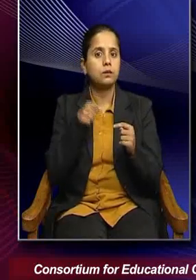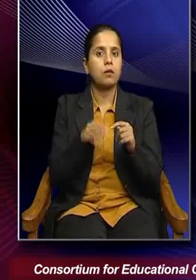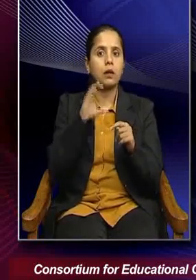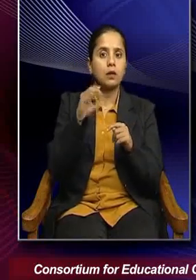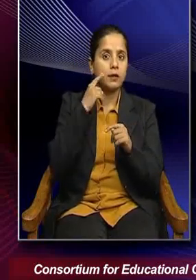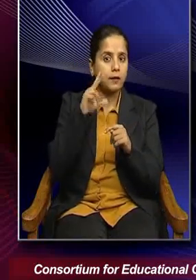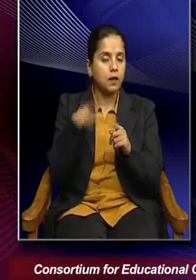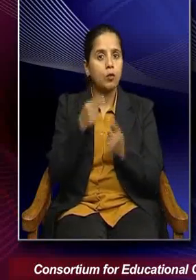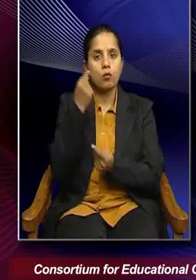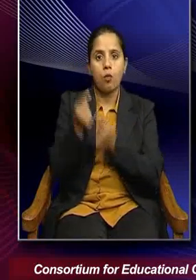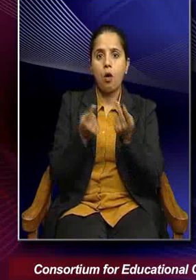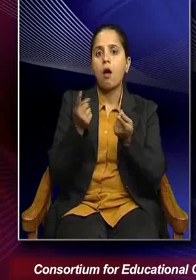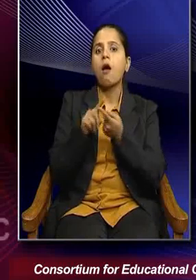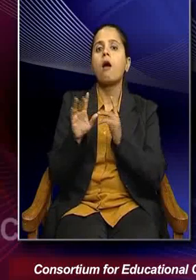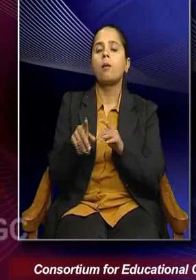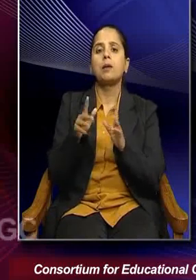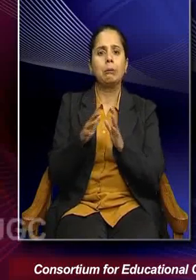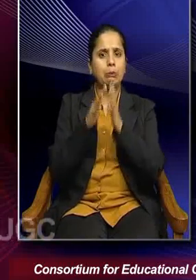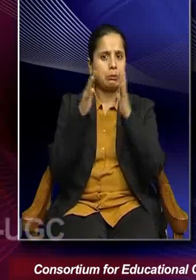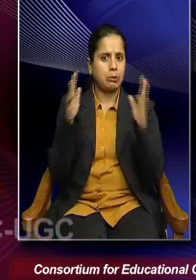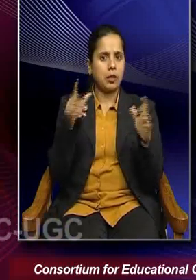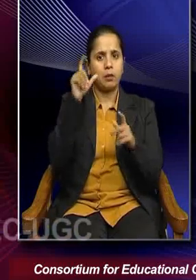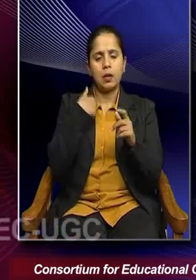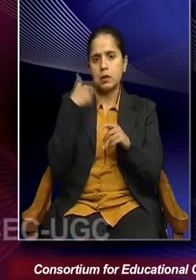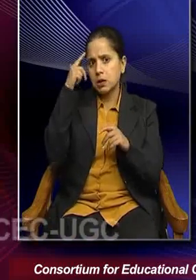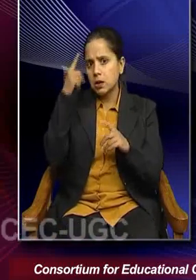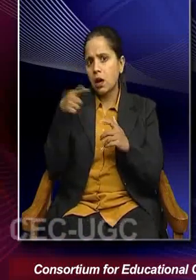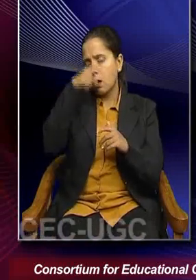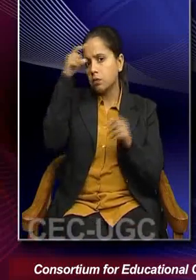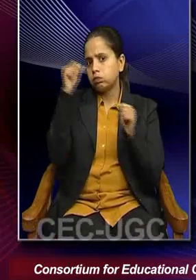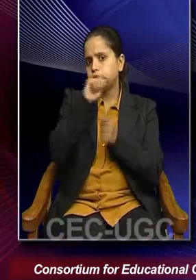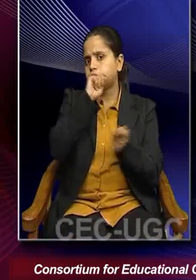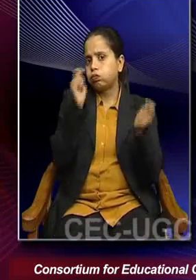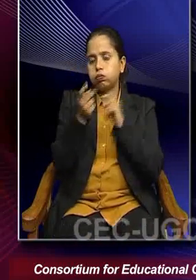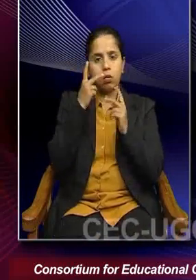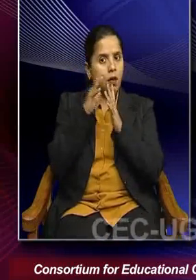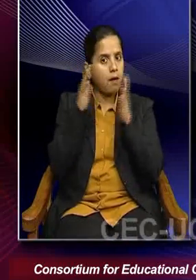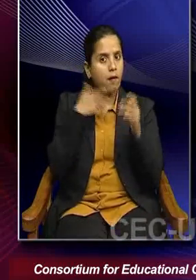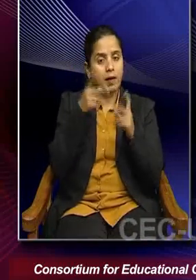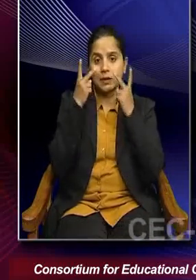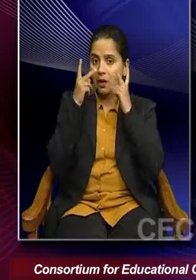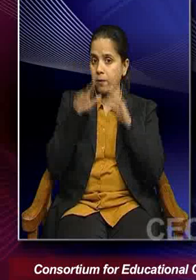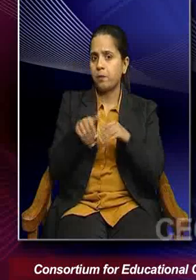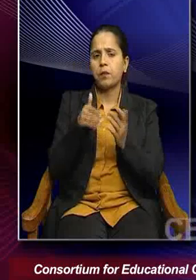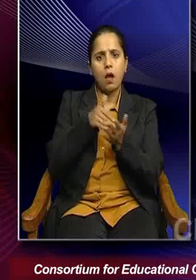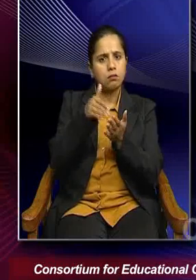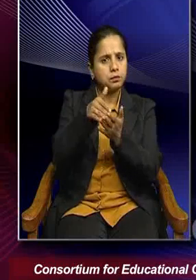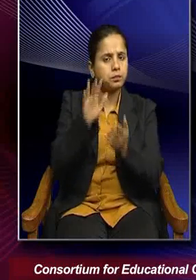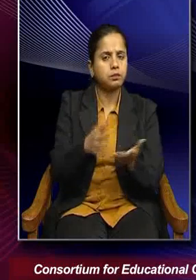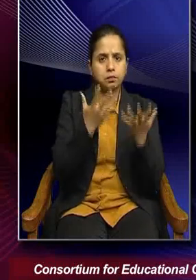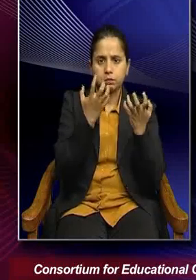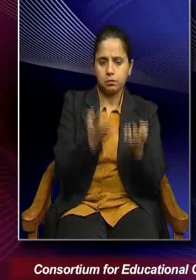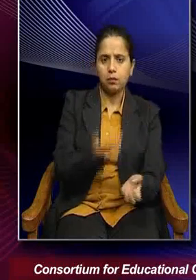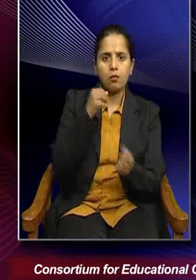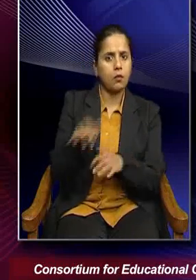political unrest. And there is a huge vulnerability to climate change. You know, we observe frequent episodes of droughts,